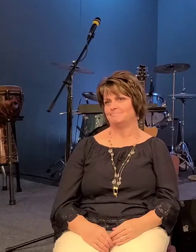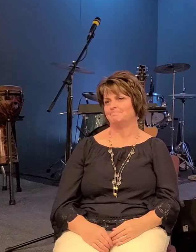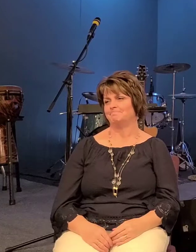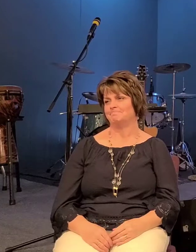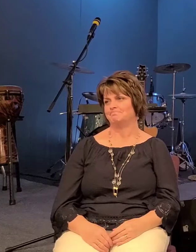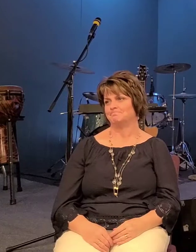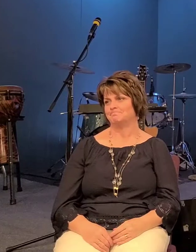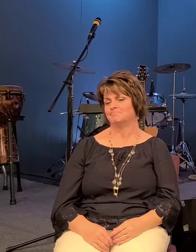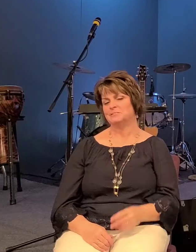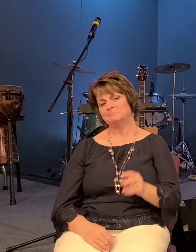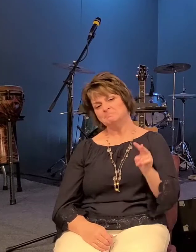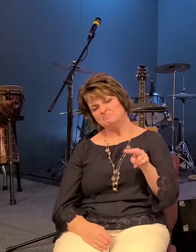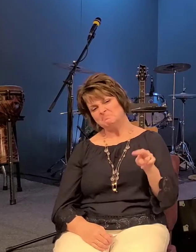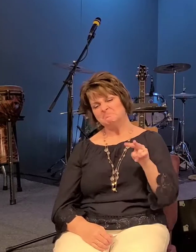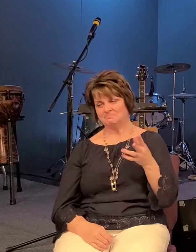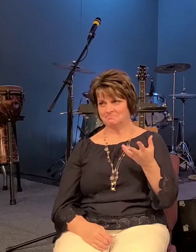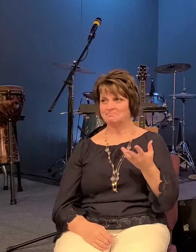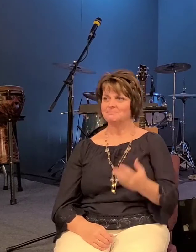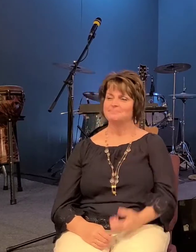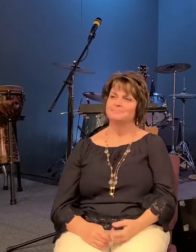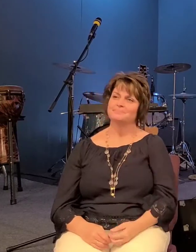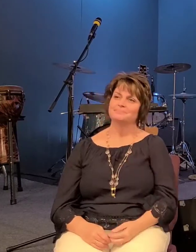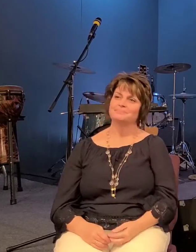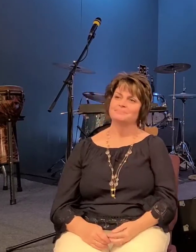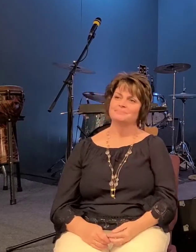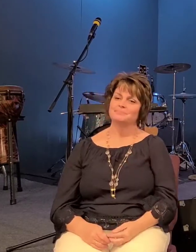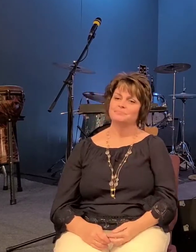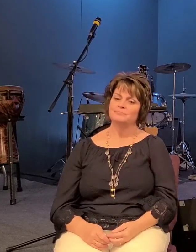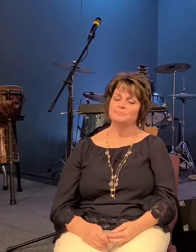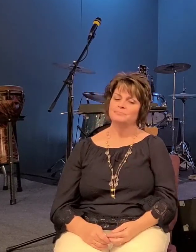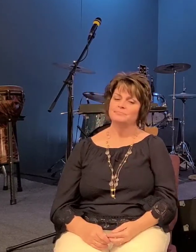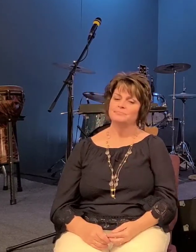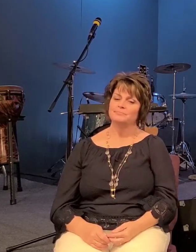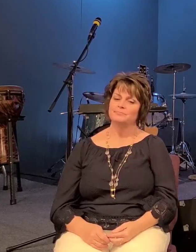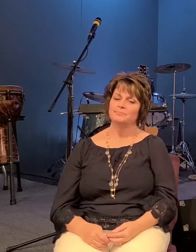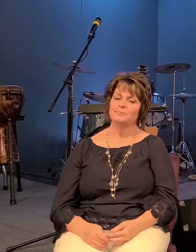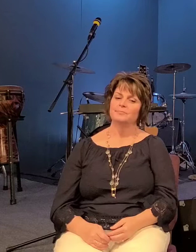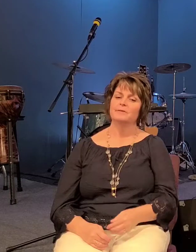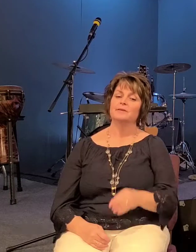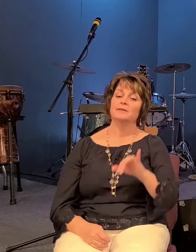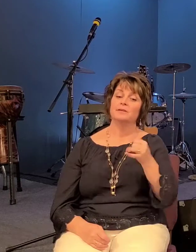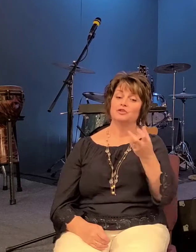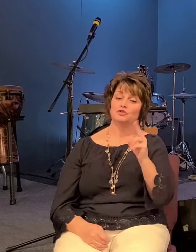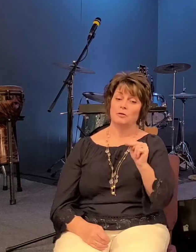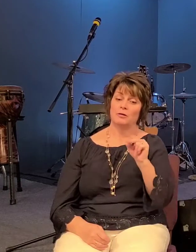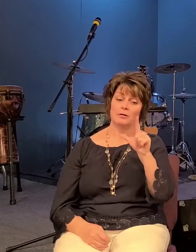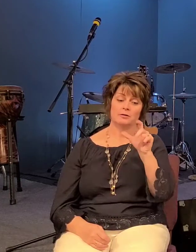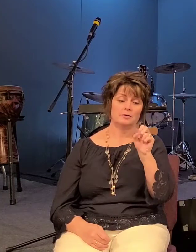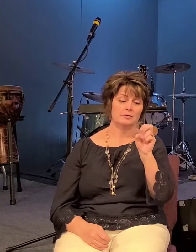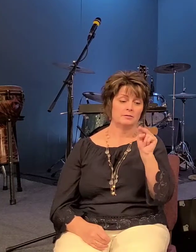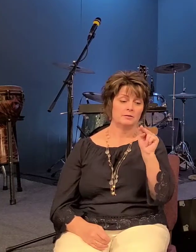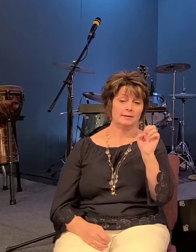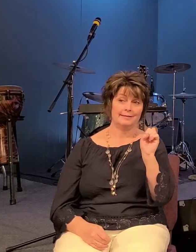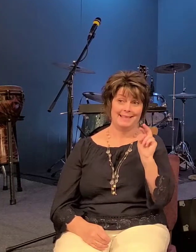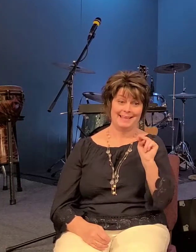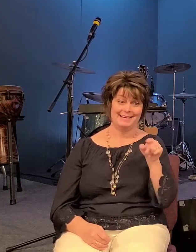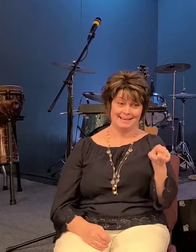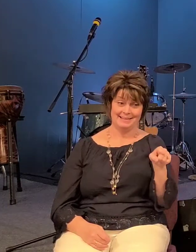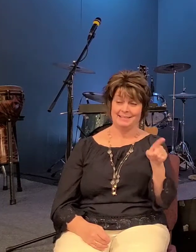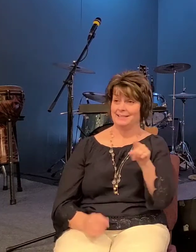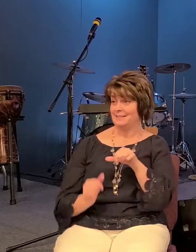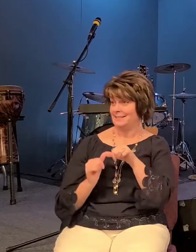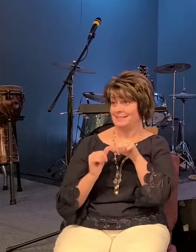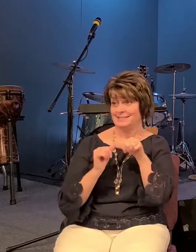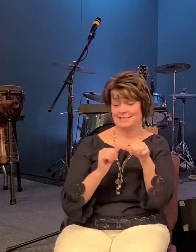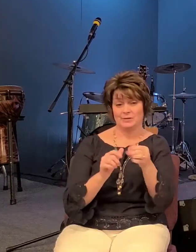and that antagonism continued on throughout the rest of his